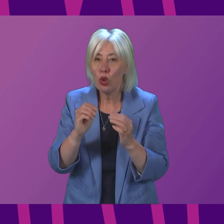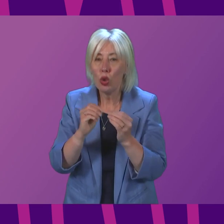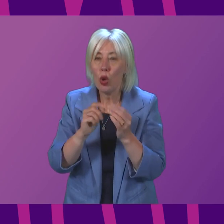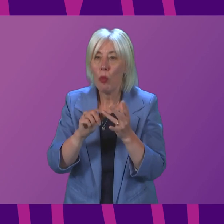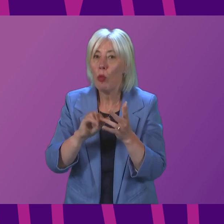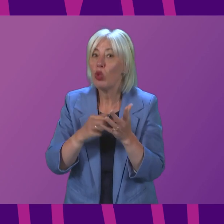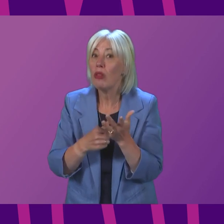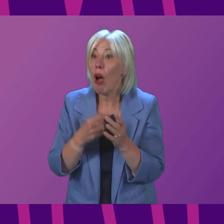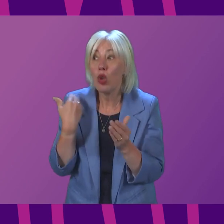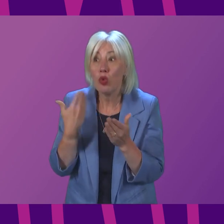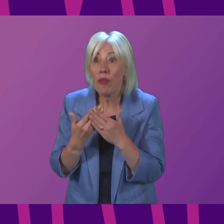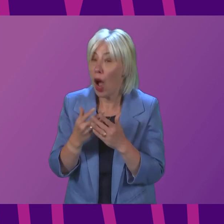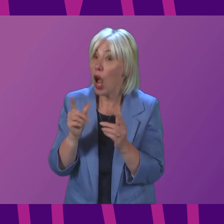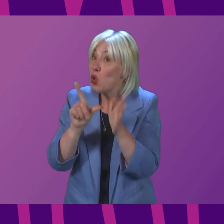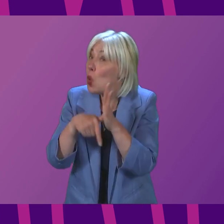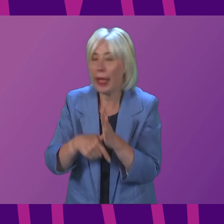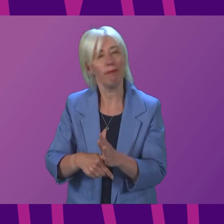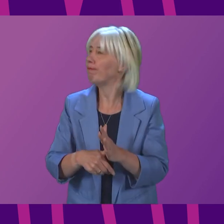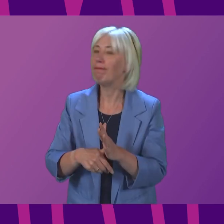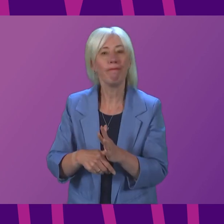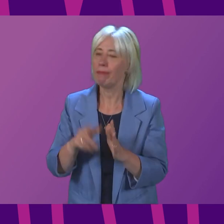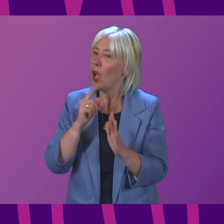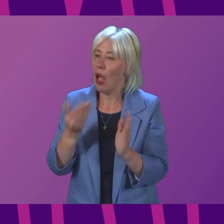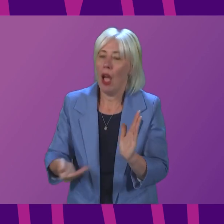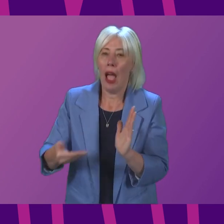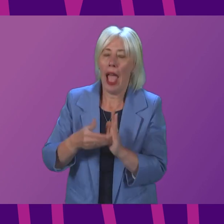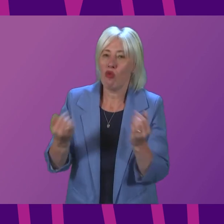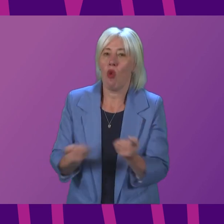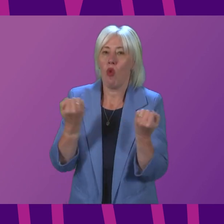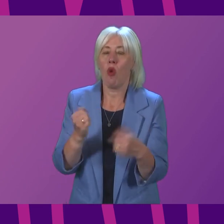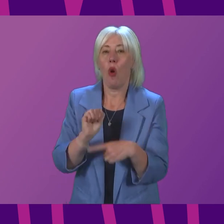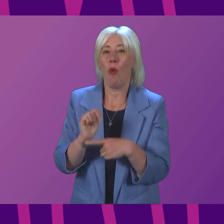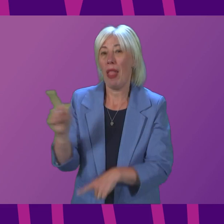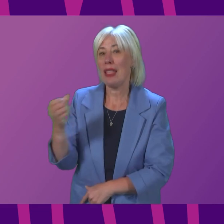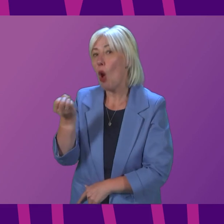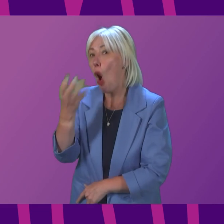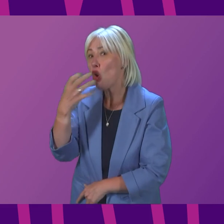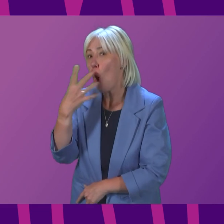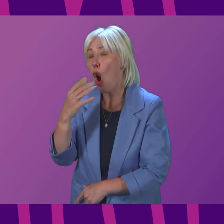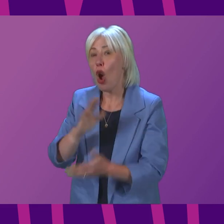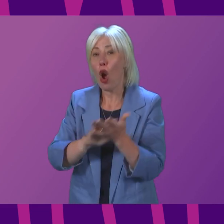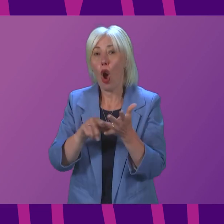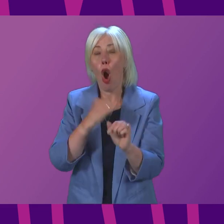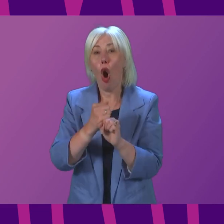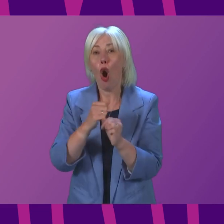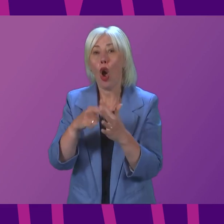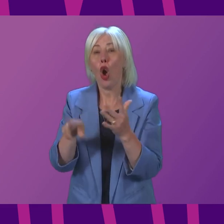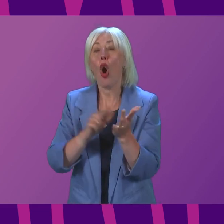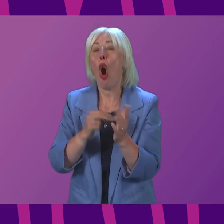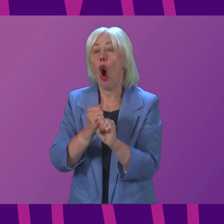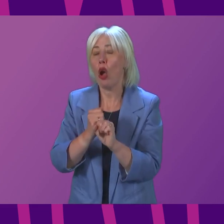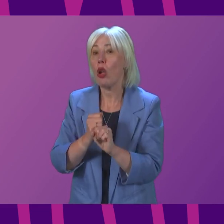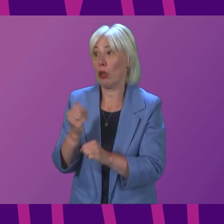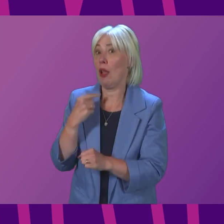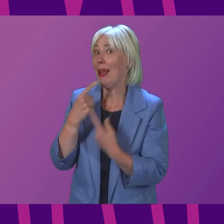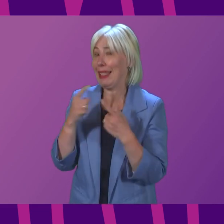far. It is not too late to do so. It does give significant protection. I mentioned Hong Kong in my statement, and it is worth people who are interested